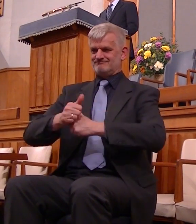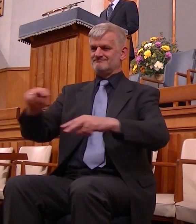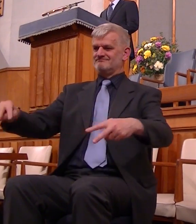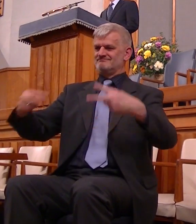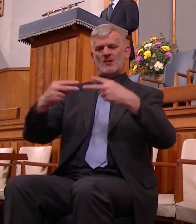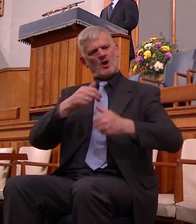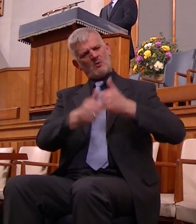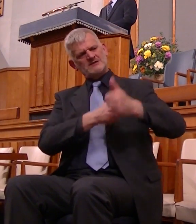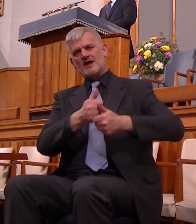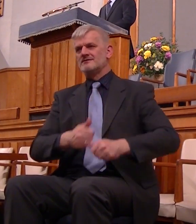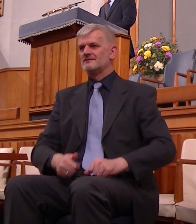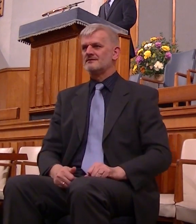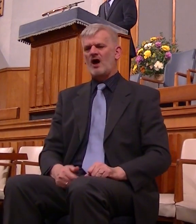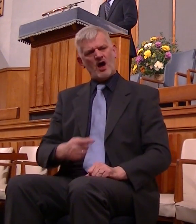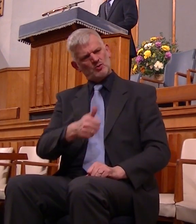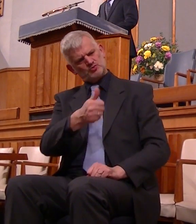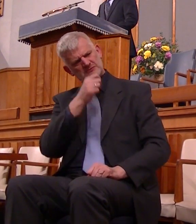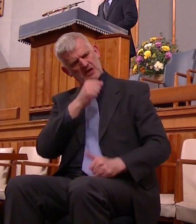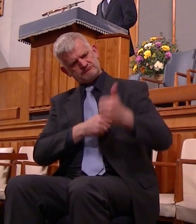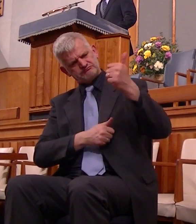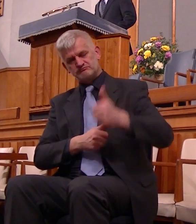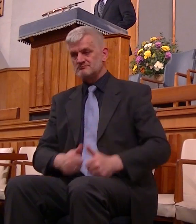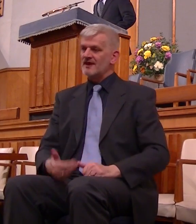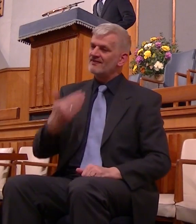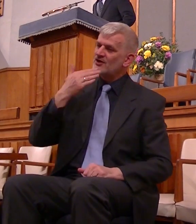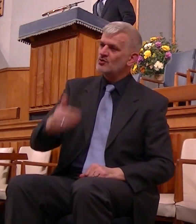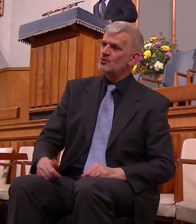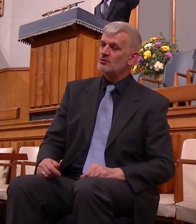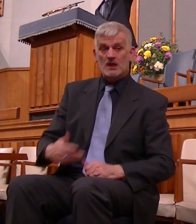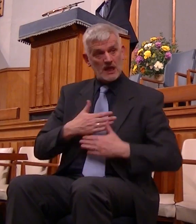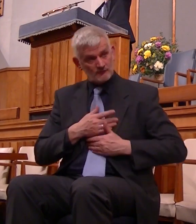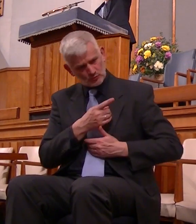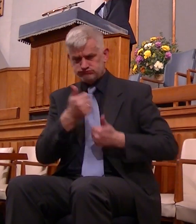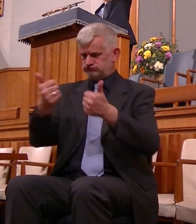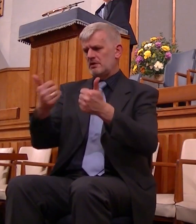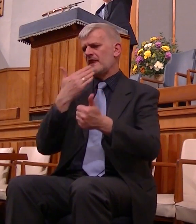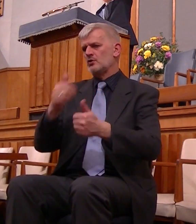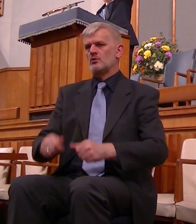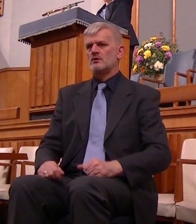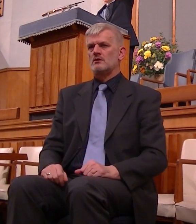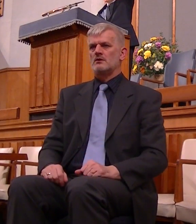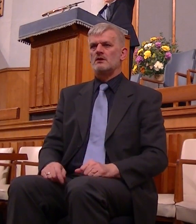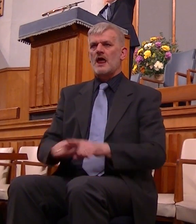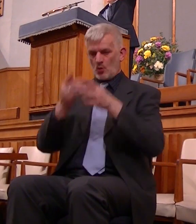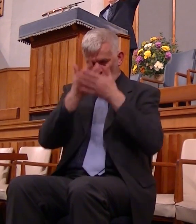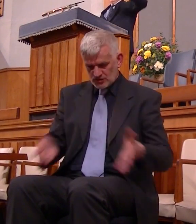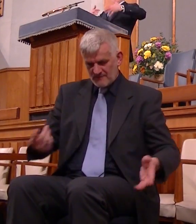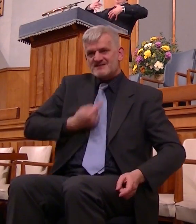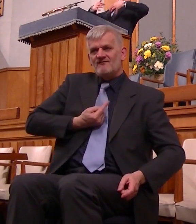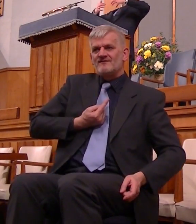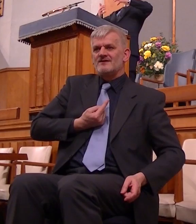to be well thought of to be loved holy God is the object of worship